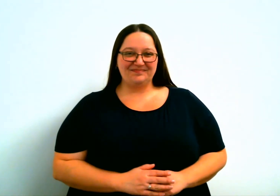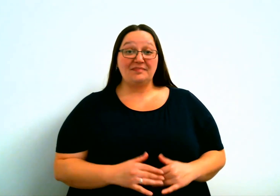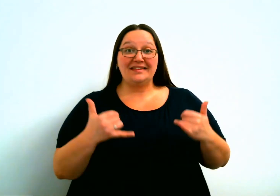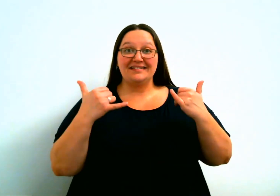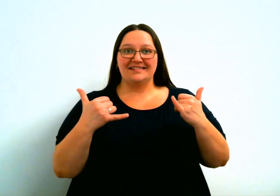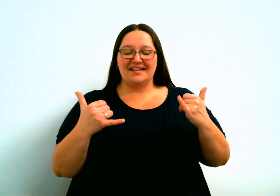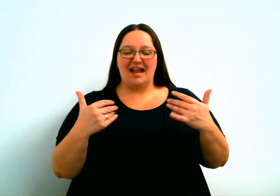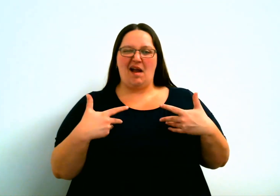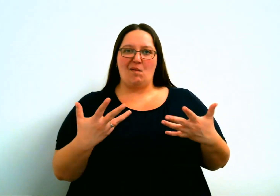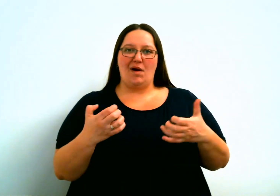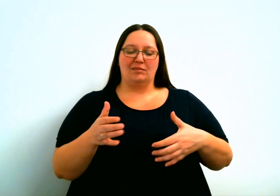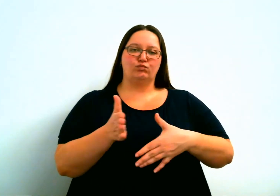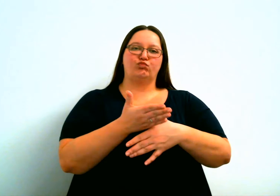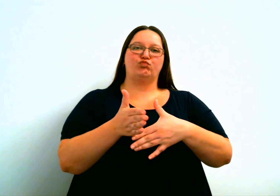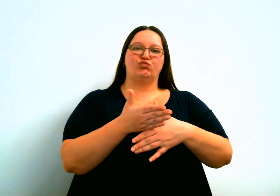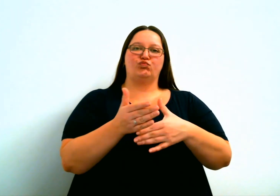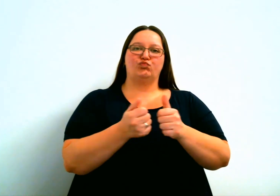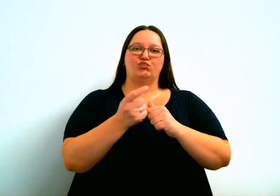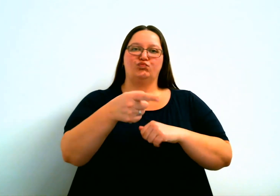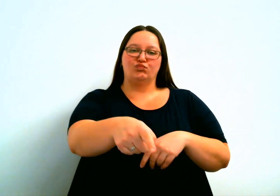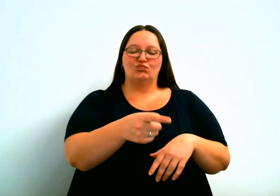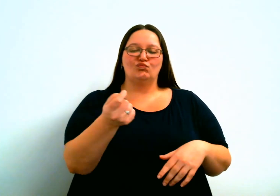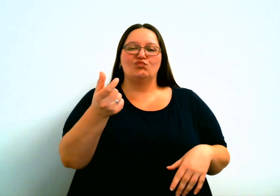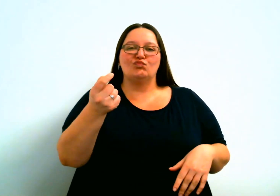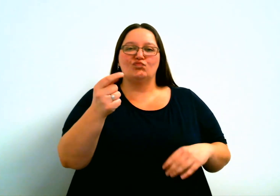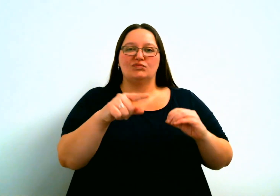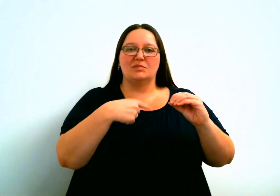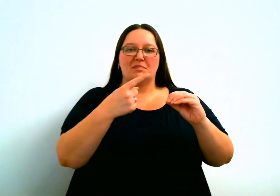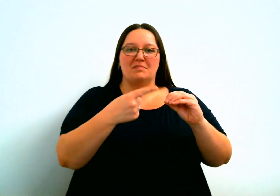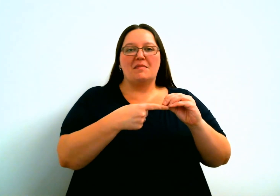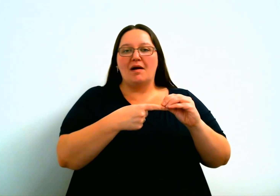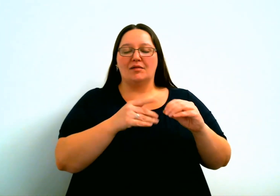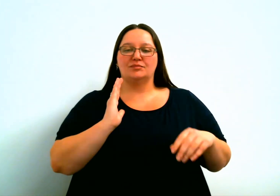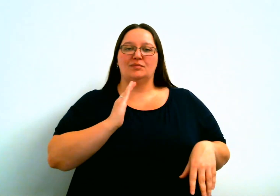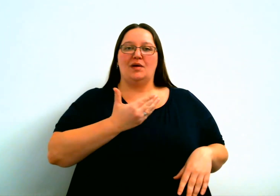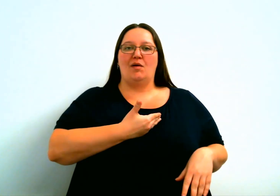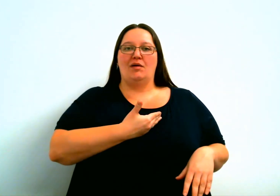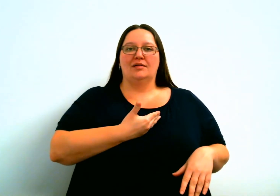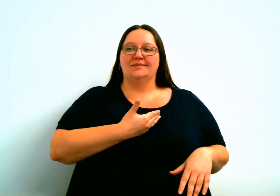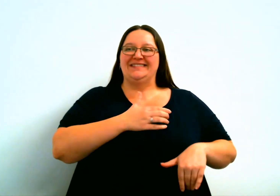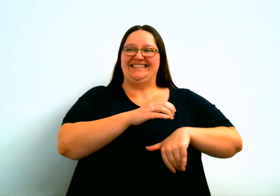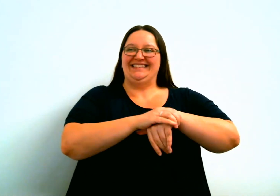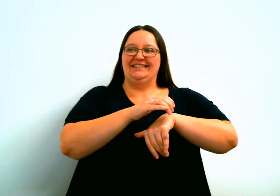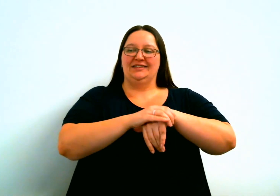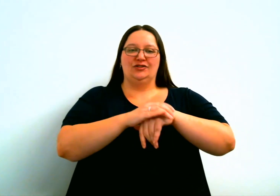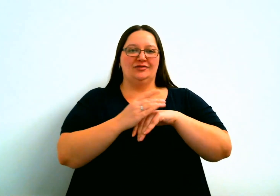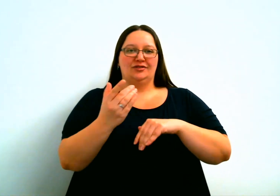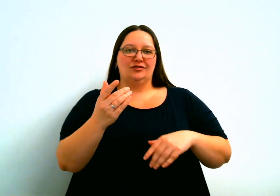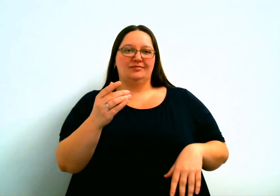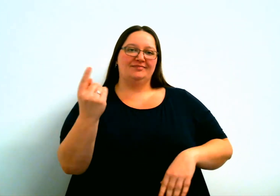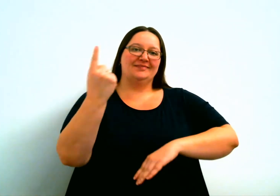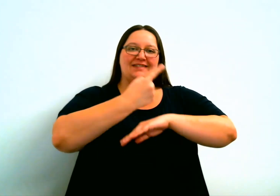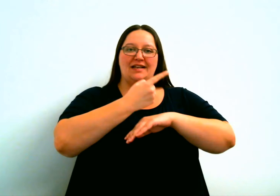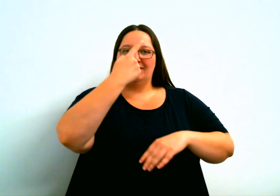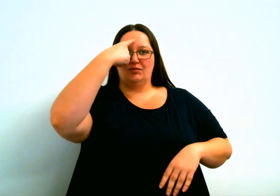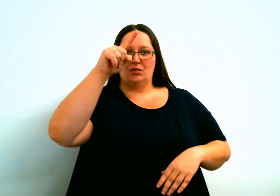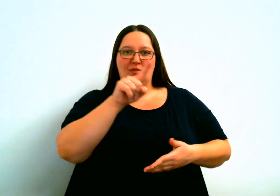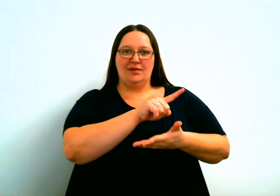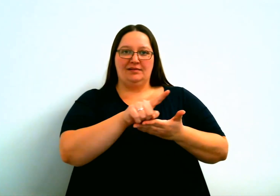Hello everyone! Alright, today what I want to share with you is a little bit about our English days of the week.